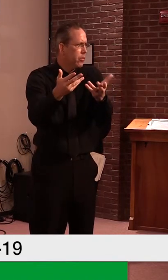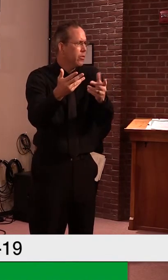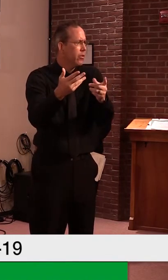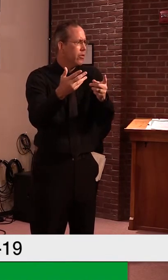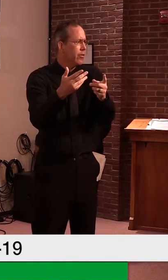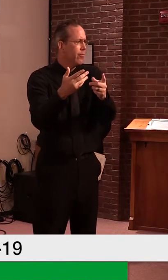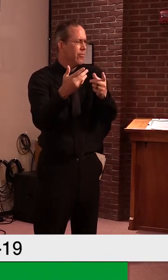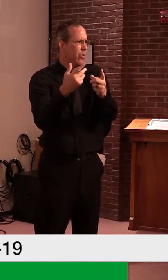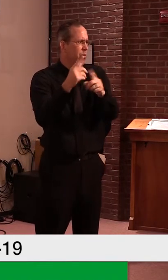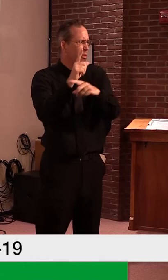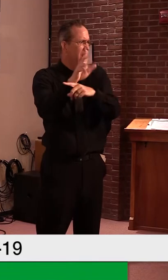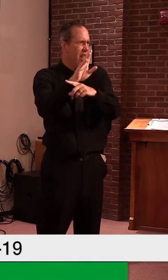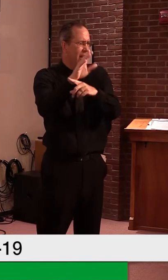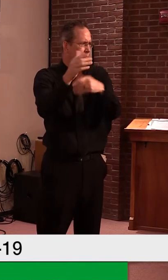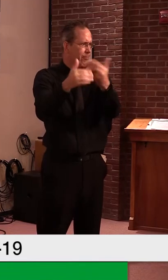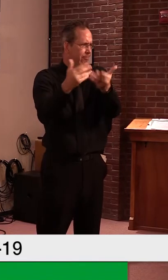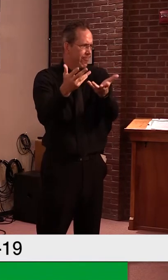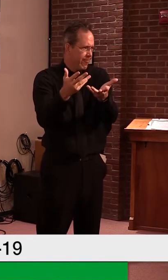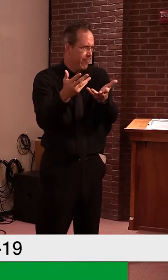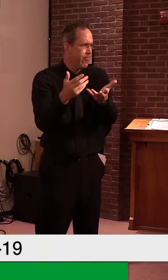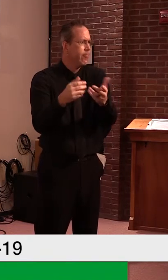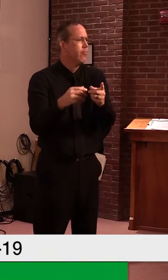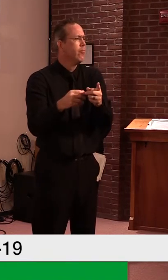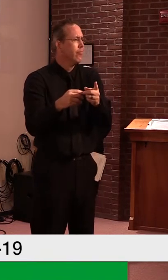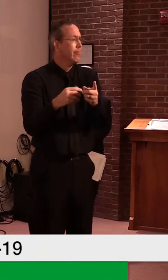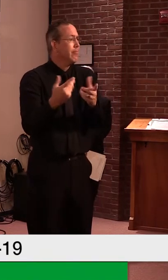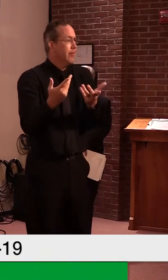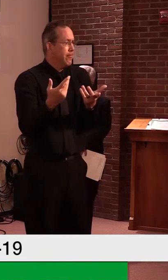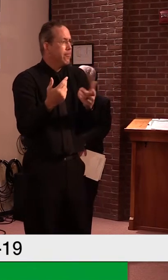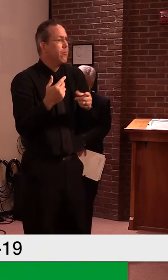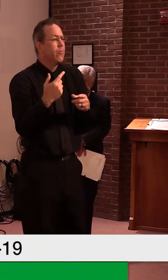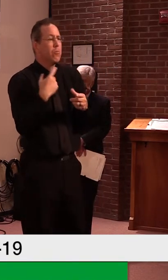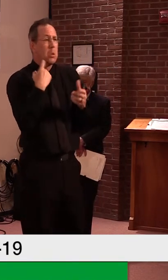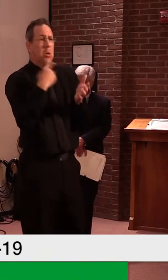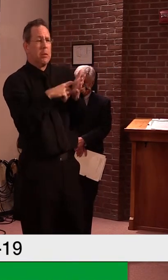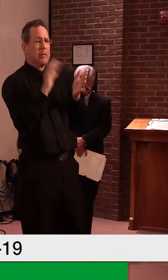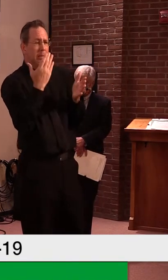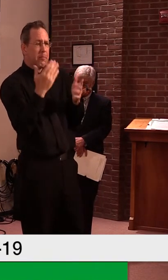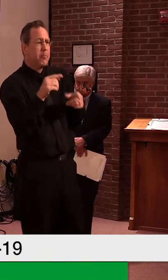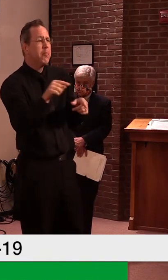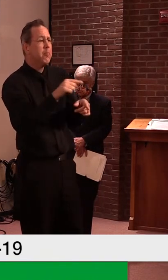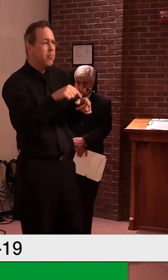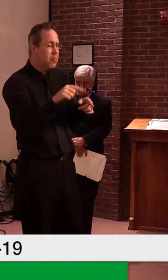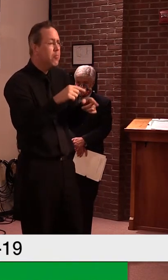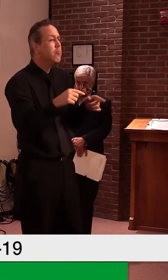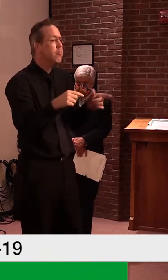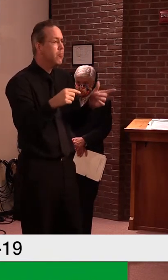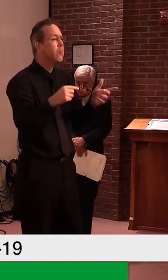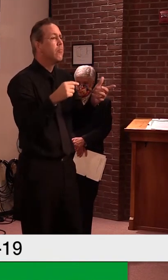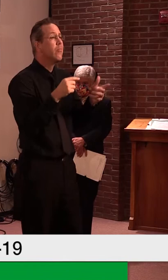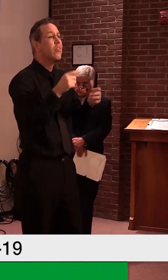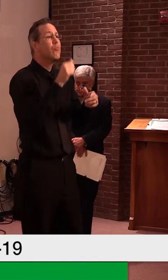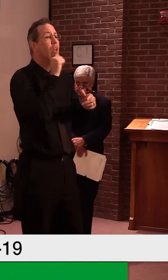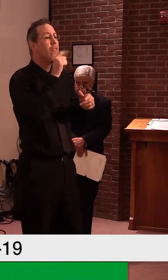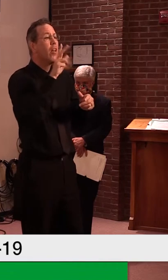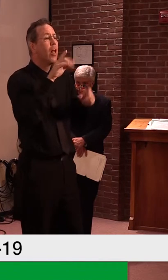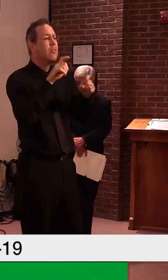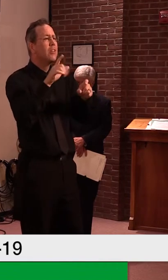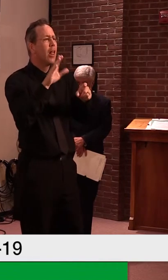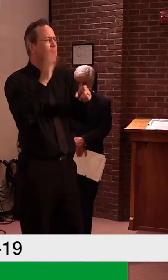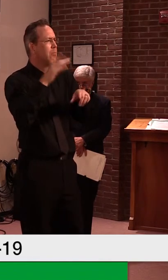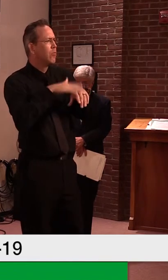seems to be problematic in some of the commercial labs, uh, the slow response time, uh, some are saying, you know, seven to 14 days.